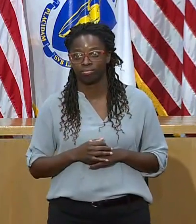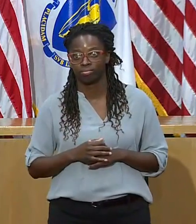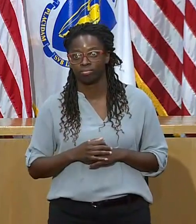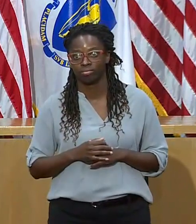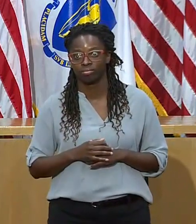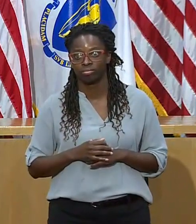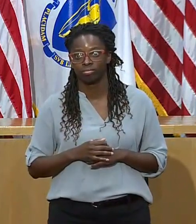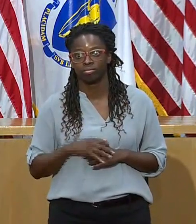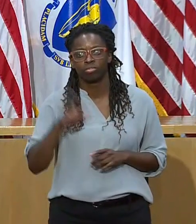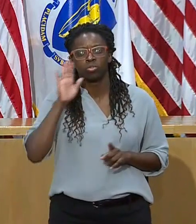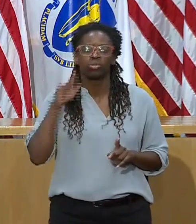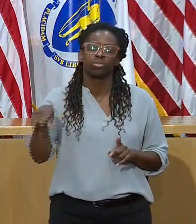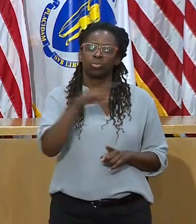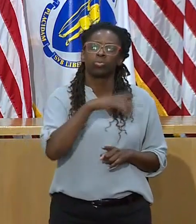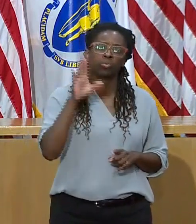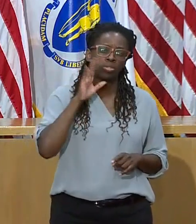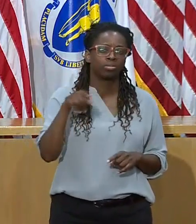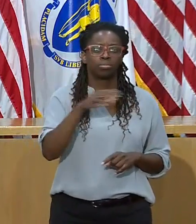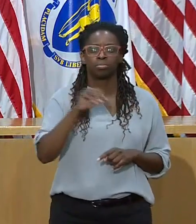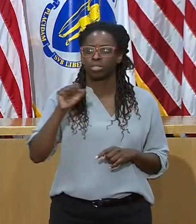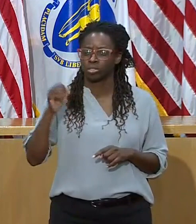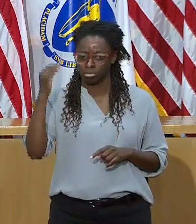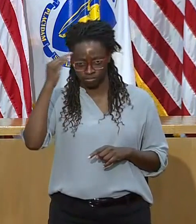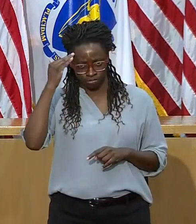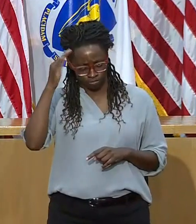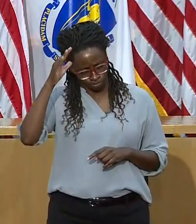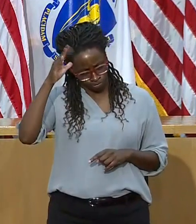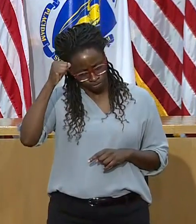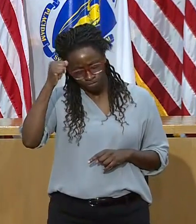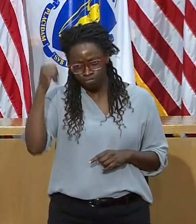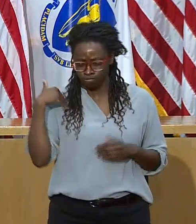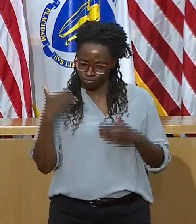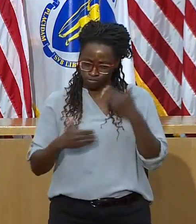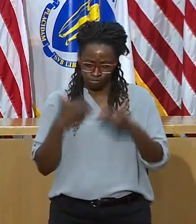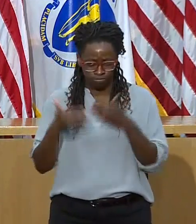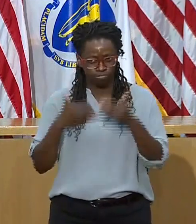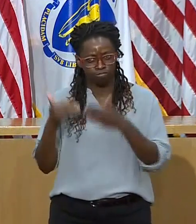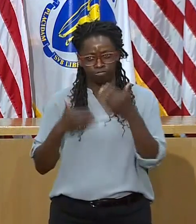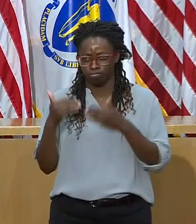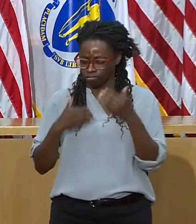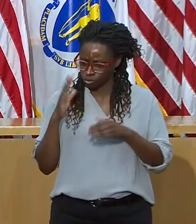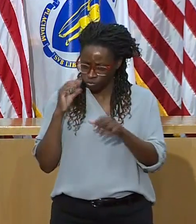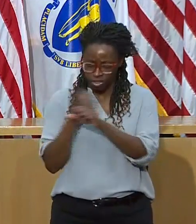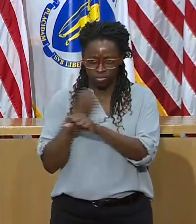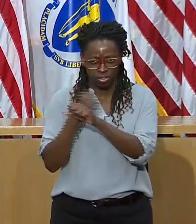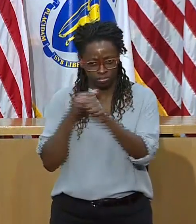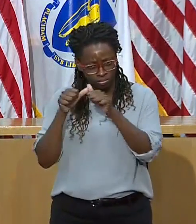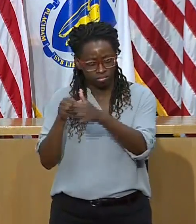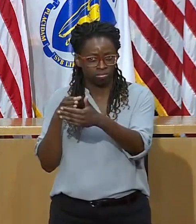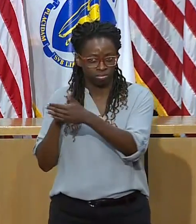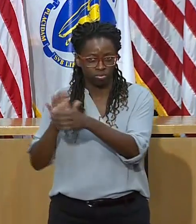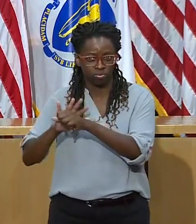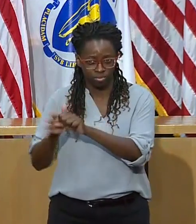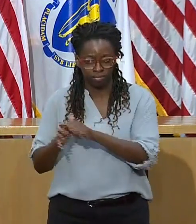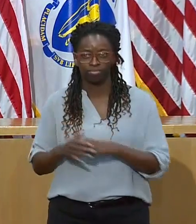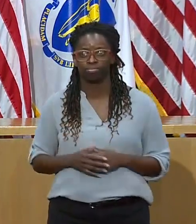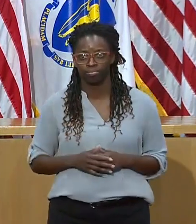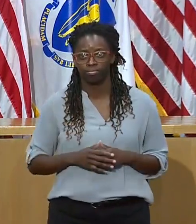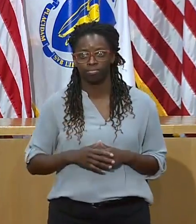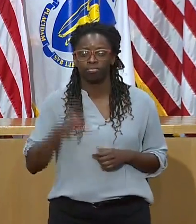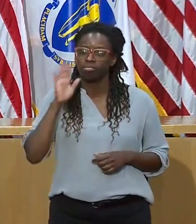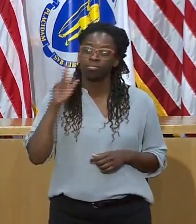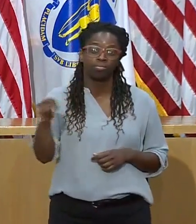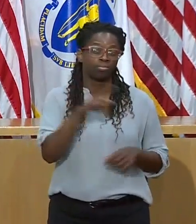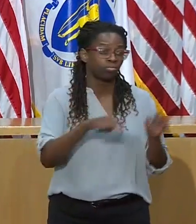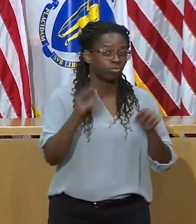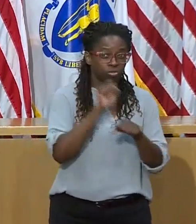and disciplined. And we've all done a lot of work to prepare for the fall. With that, I will turn